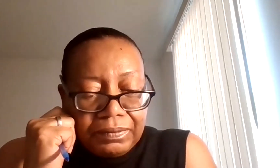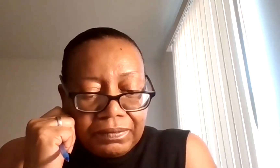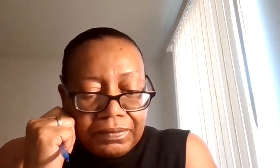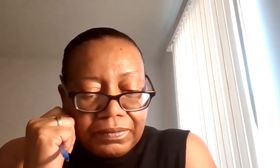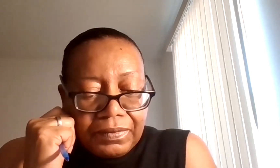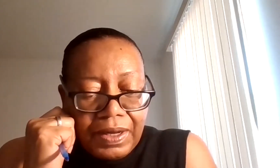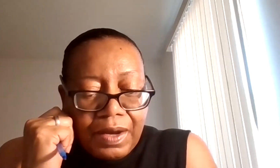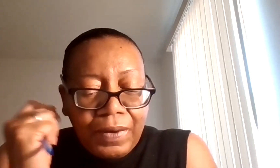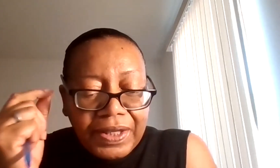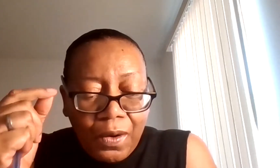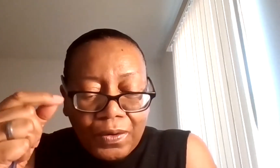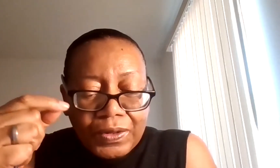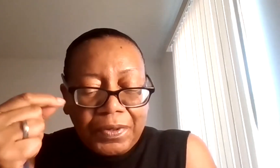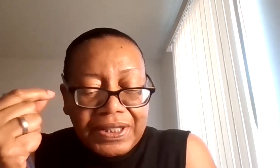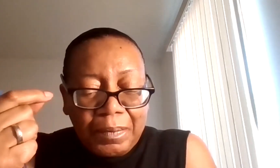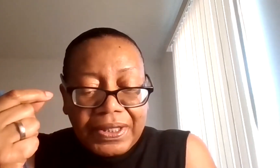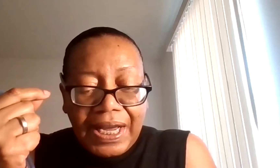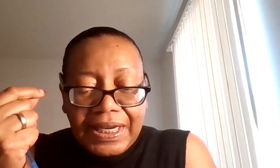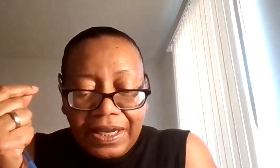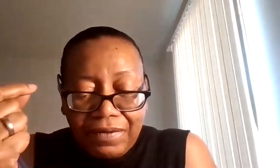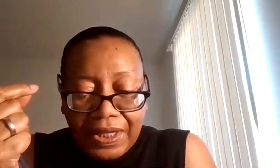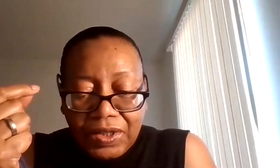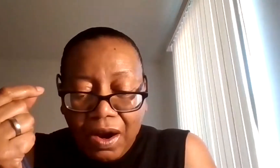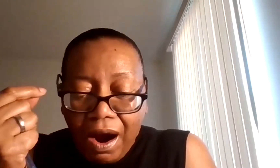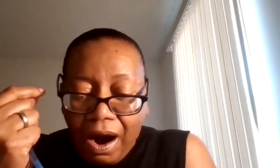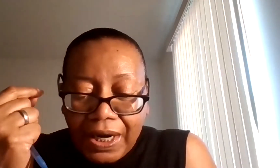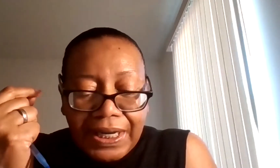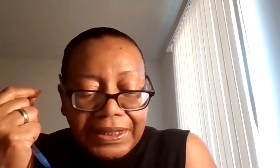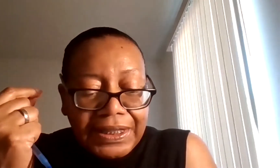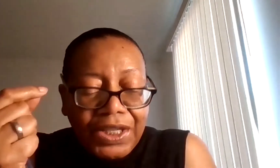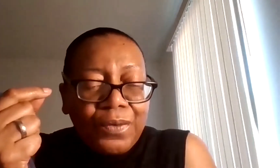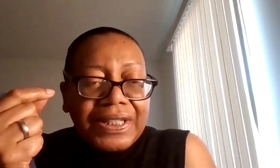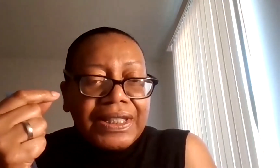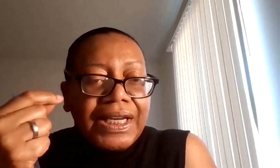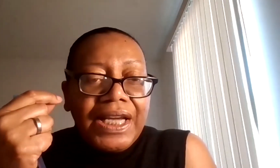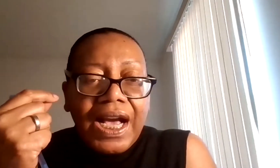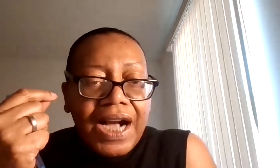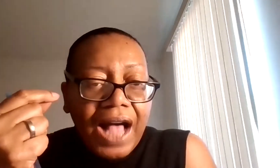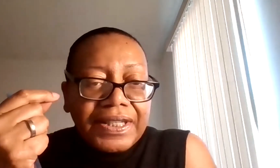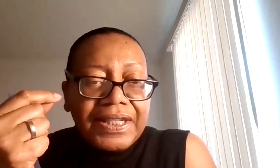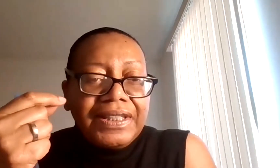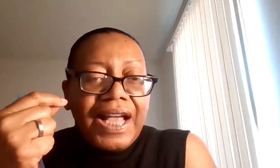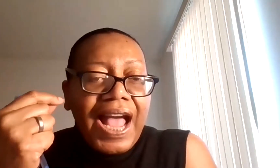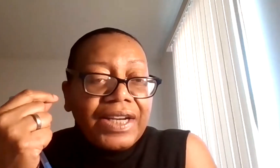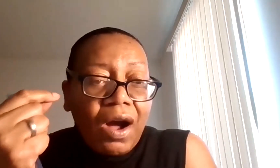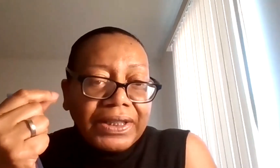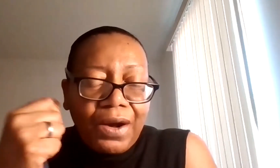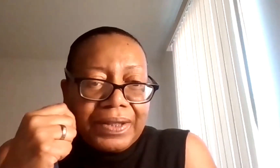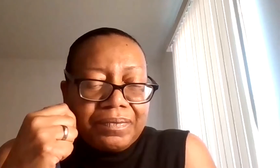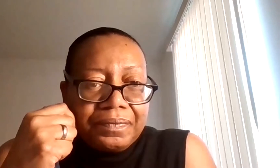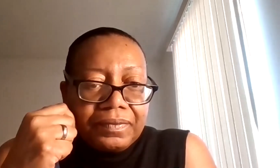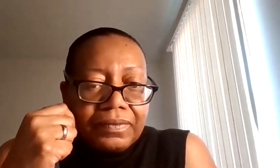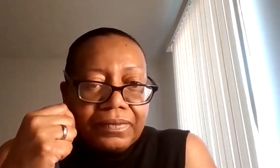people when those precipitating events are continuously constant and